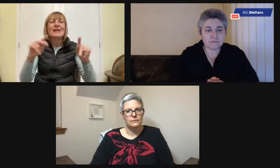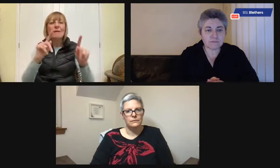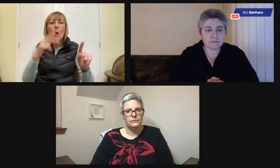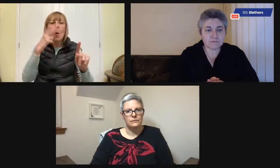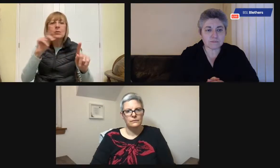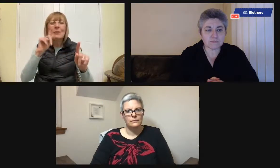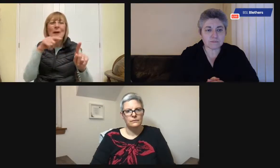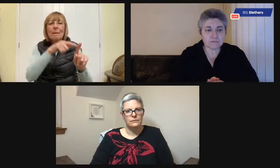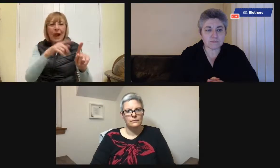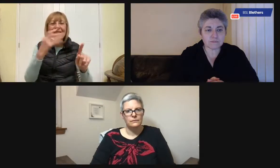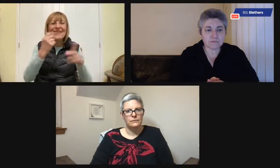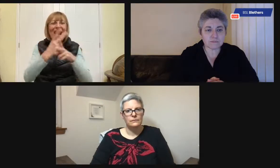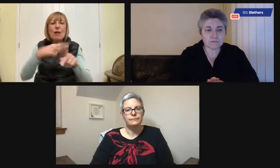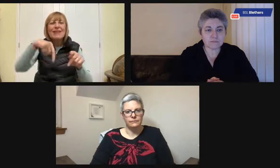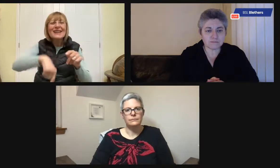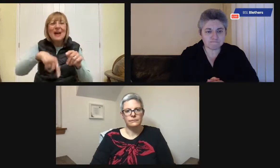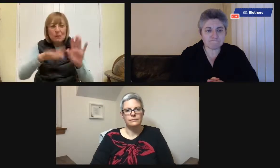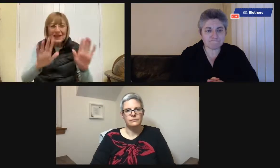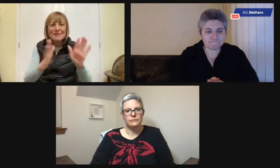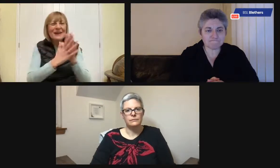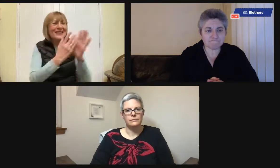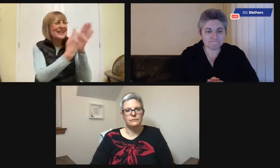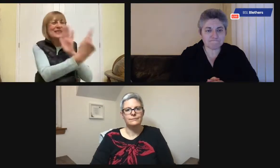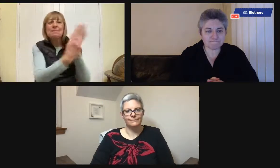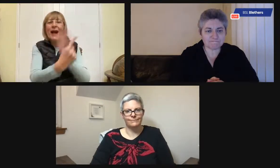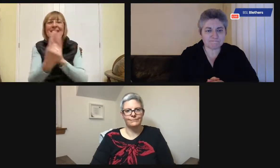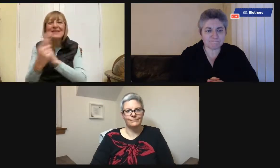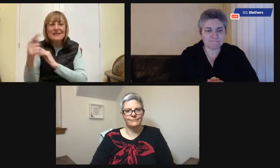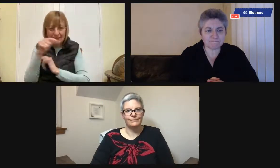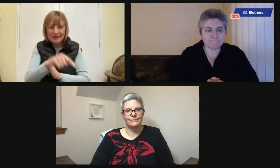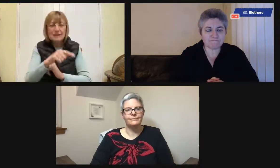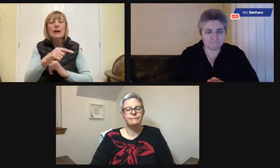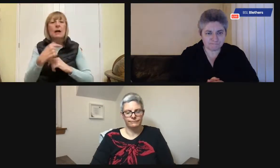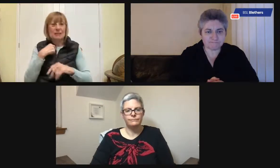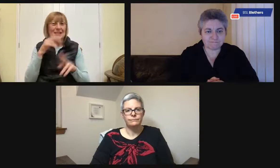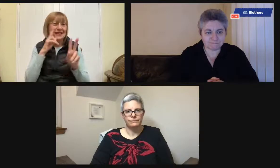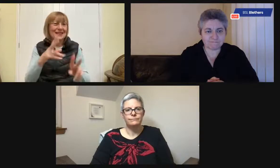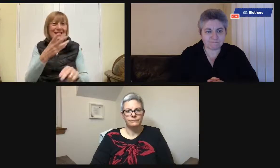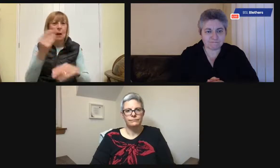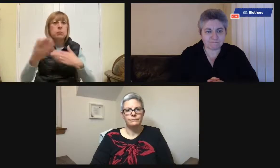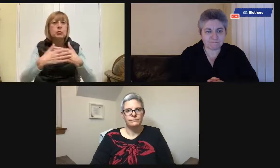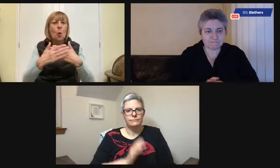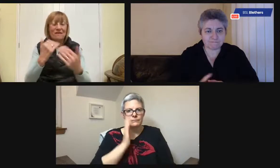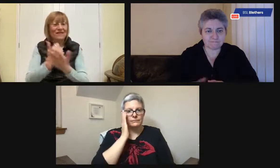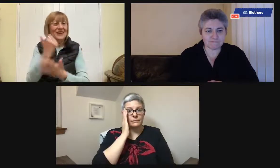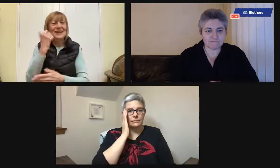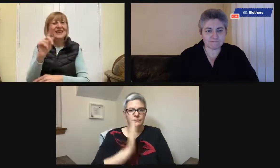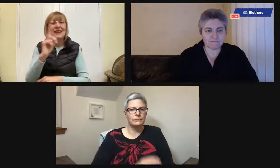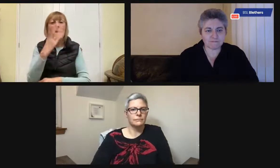Yeah. And as we said earlier, you know, if you're in an old person's home with a carer downstairs,